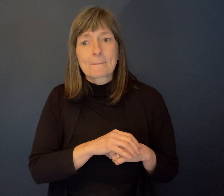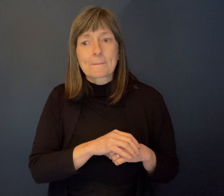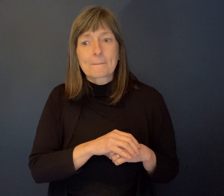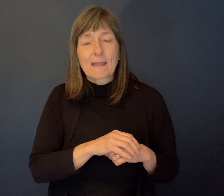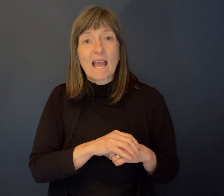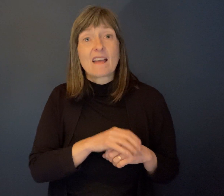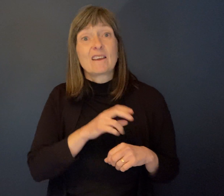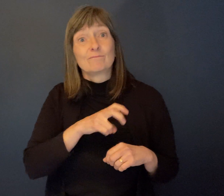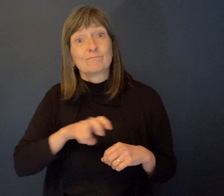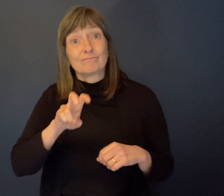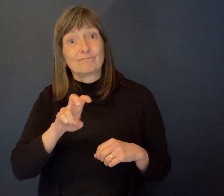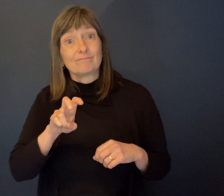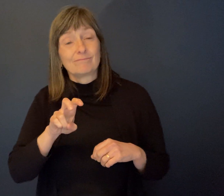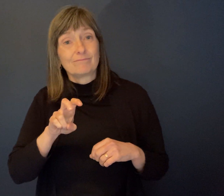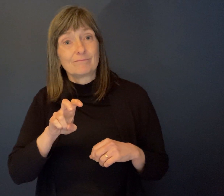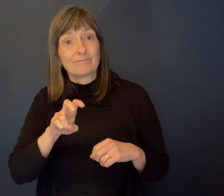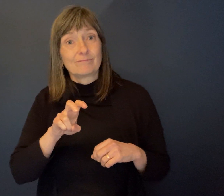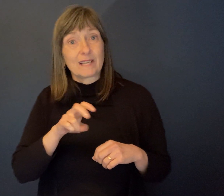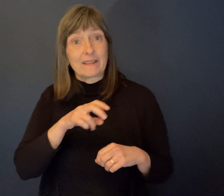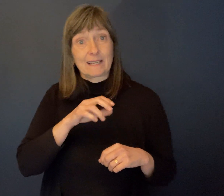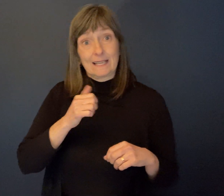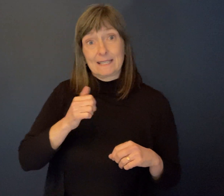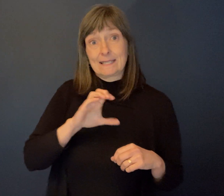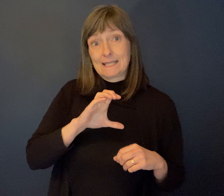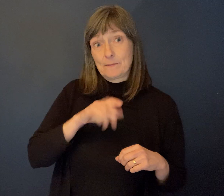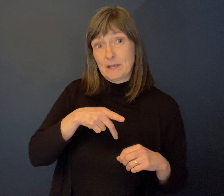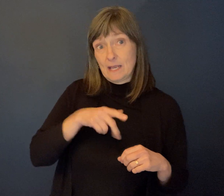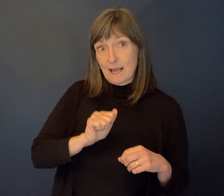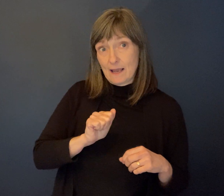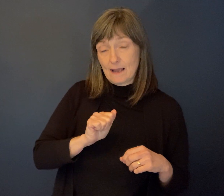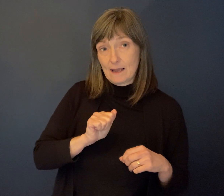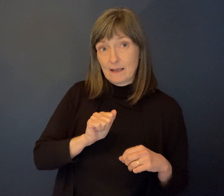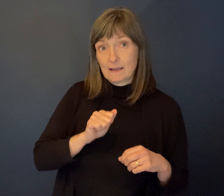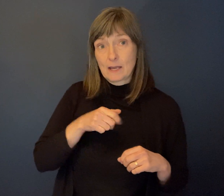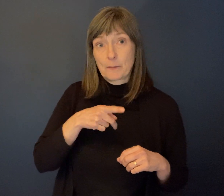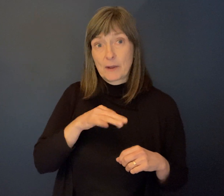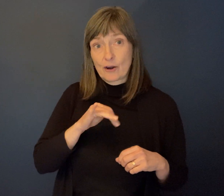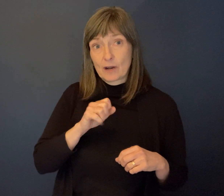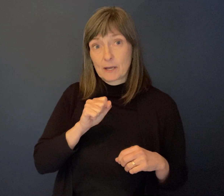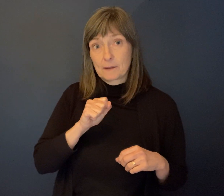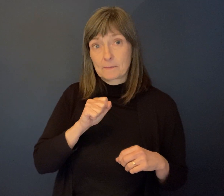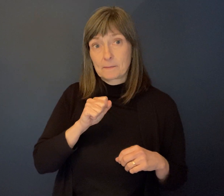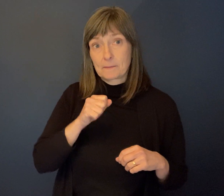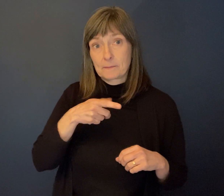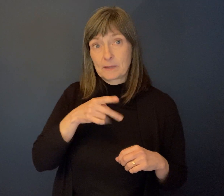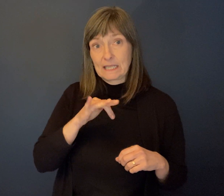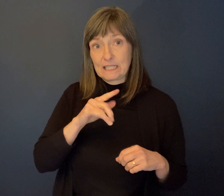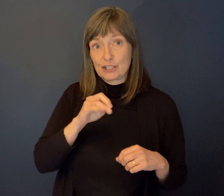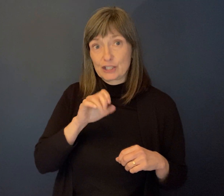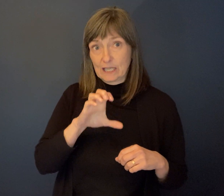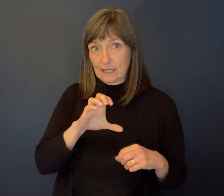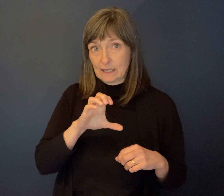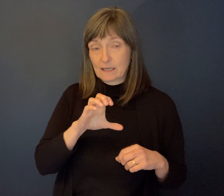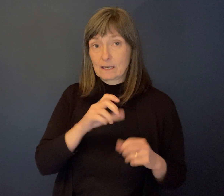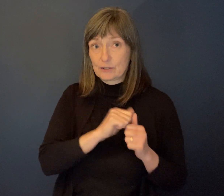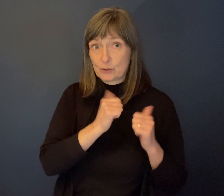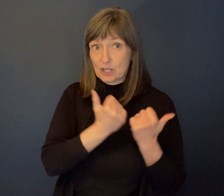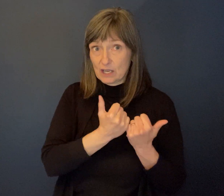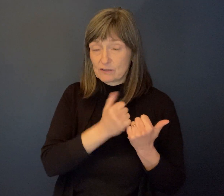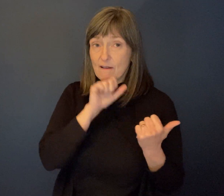government with the Canadian Paraplegic Association. And I was with them for quite a few years and absolutely loved the job because I got to meet one